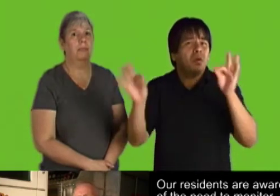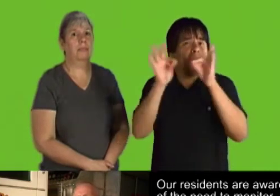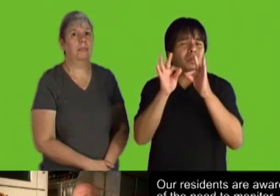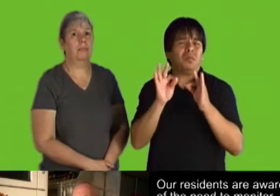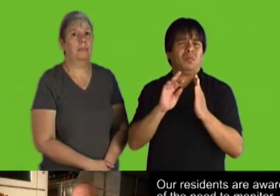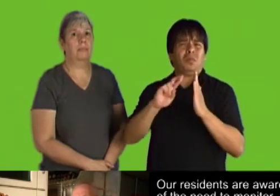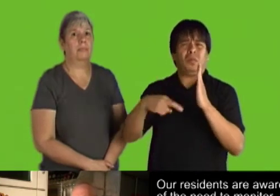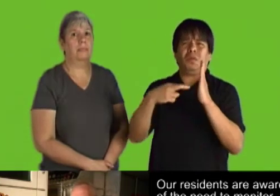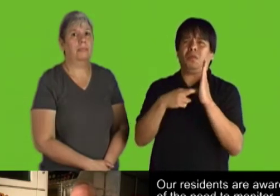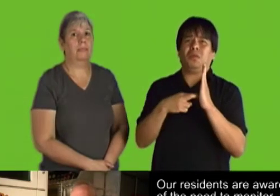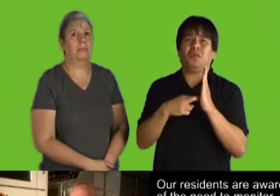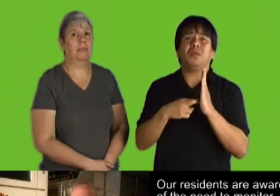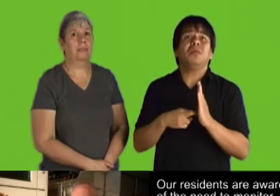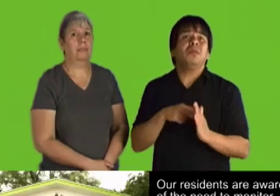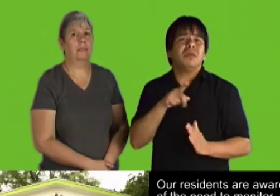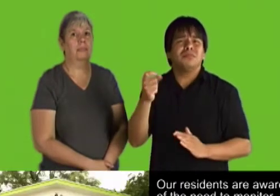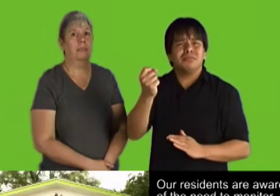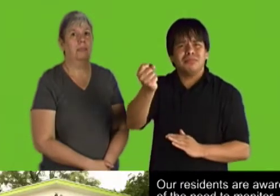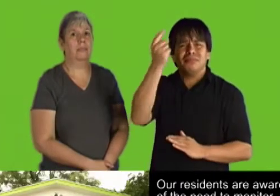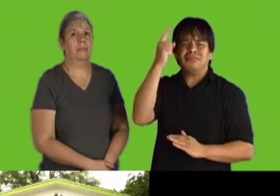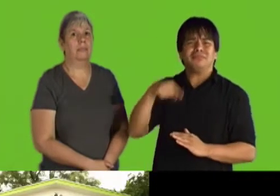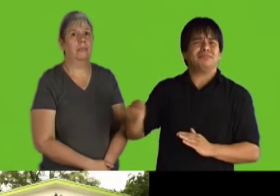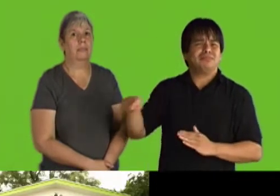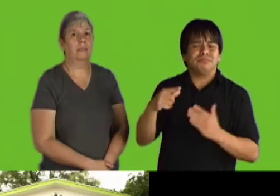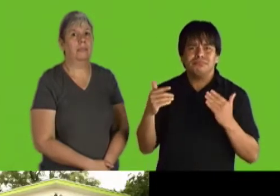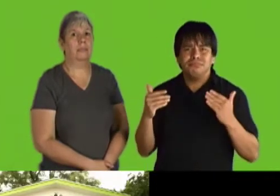They understand the important role they play.